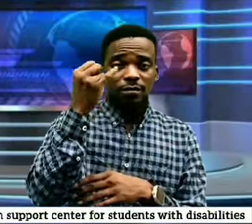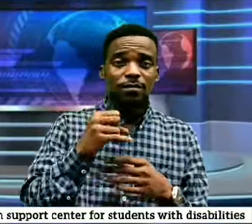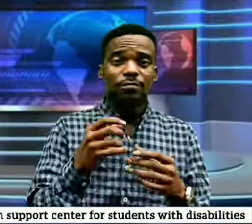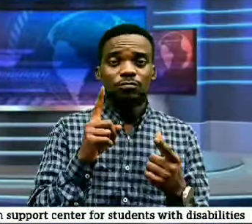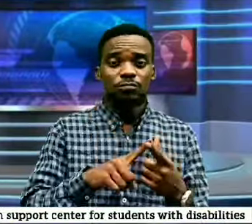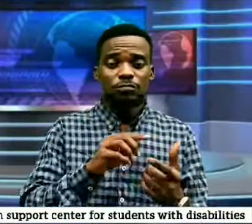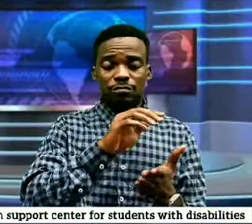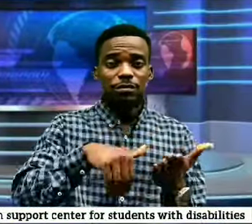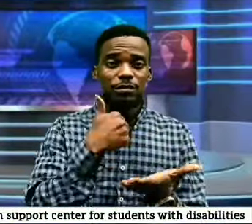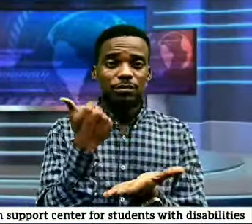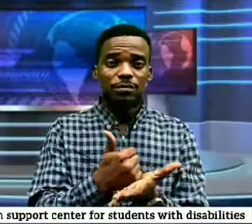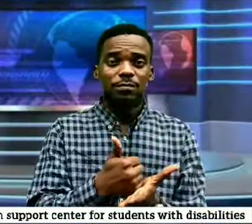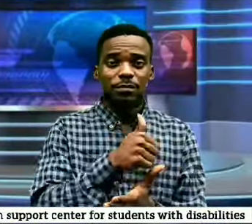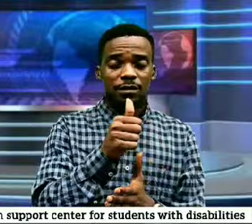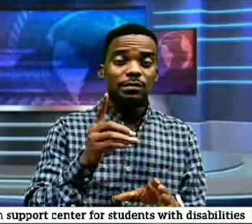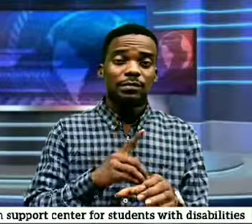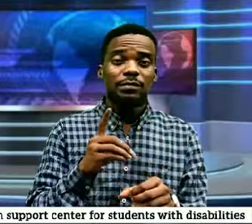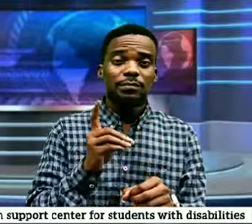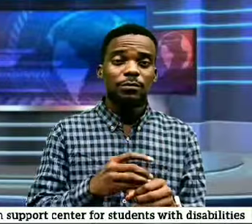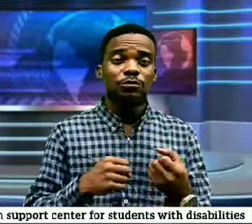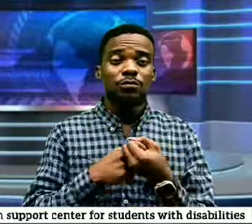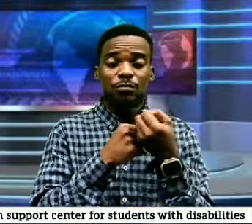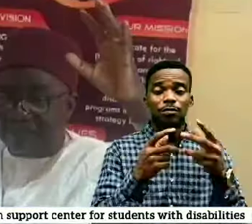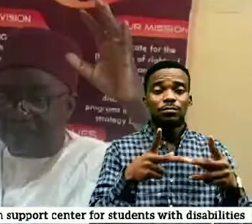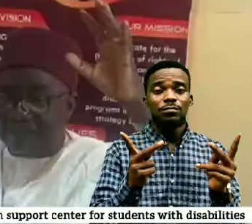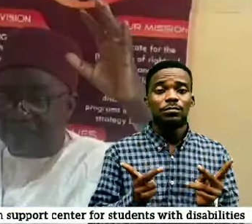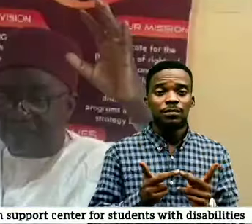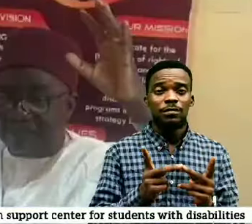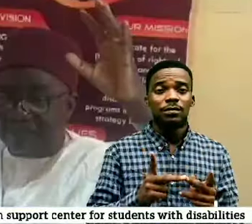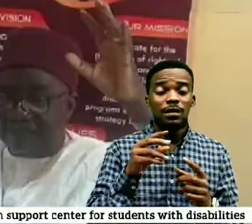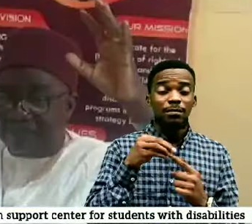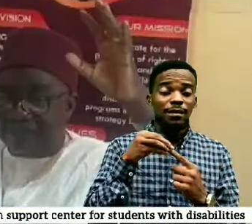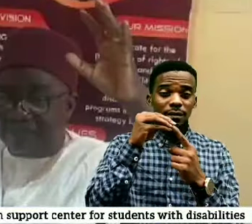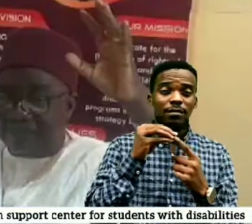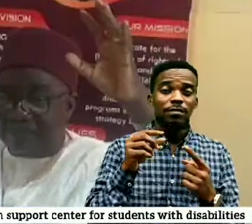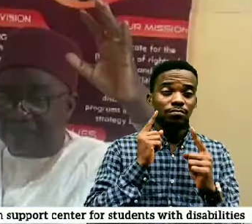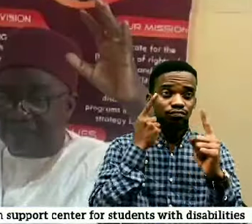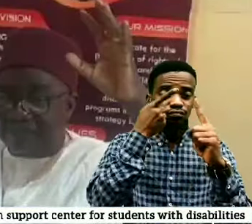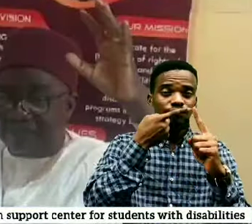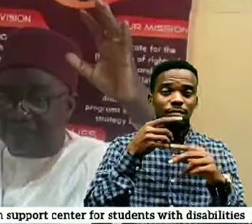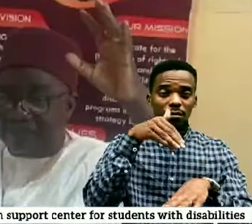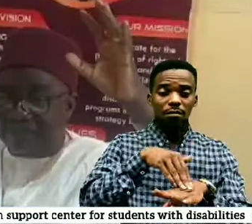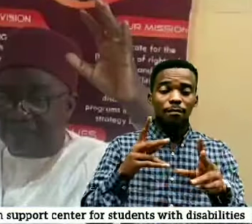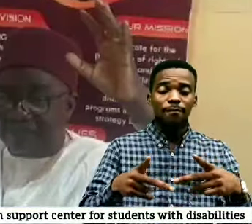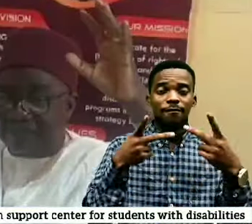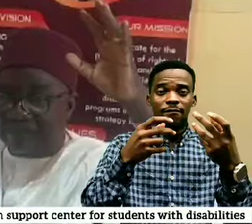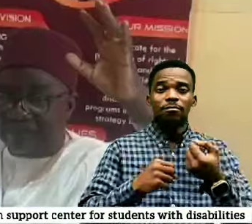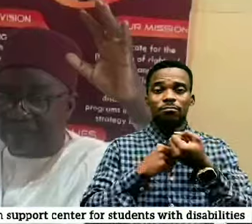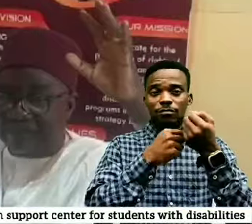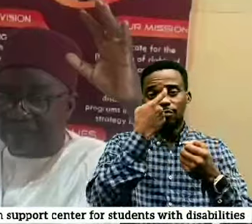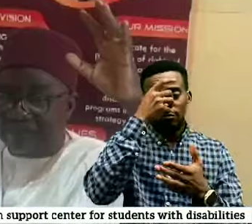to establish a disability support center specifically aimed at providing